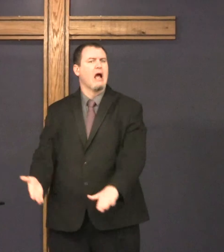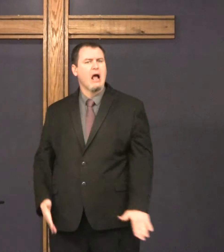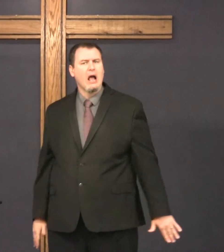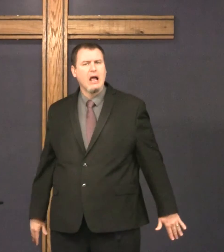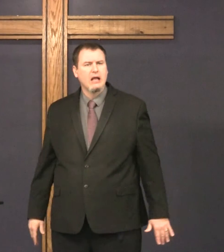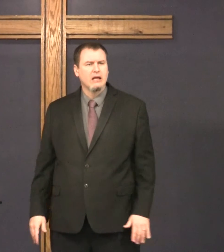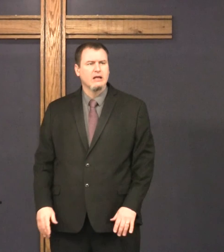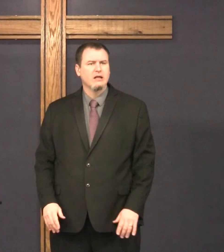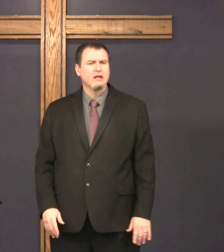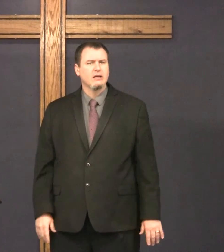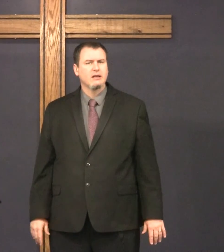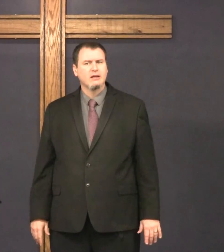die.